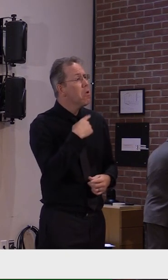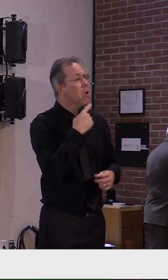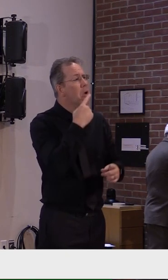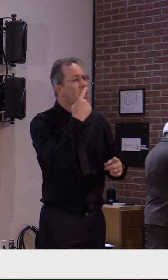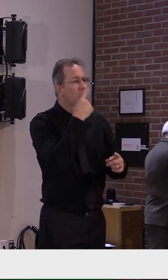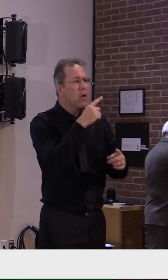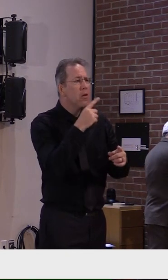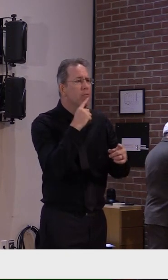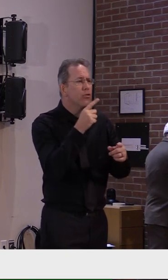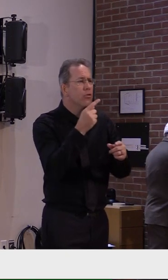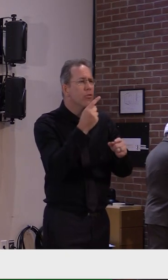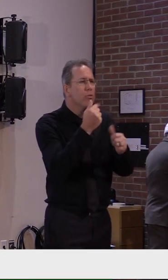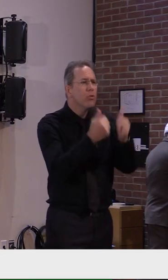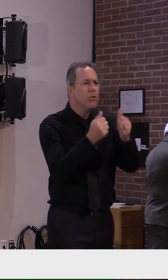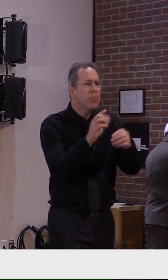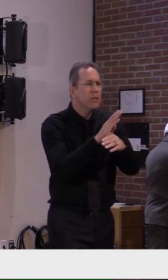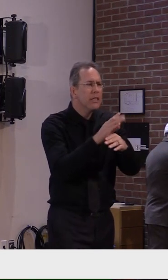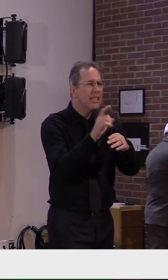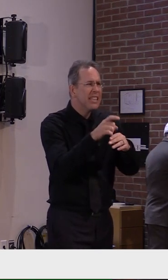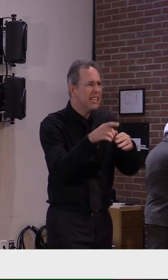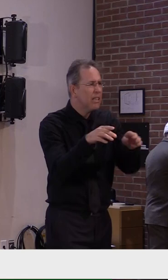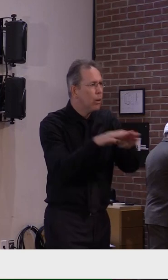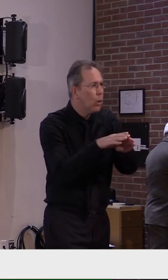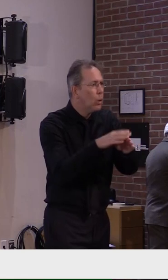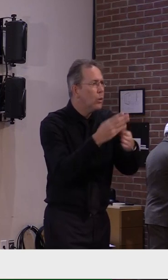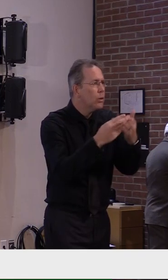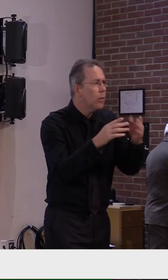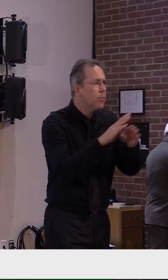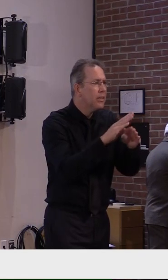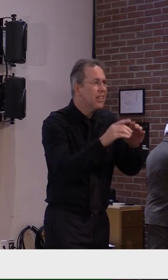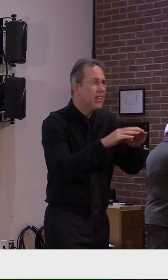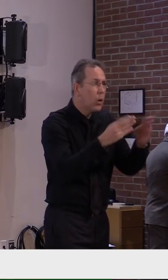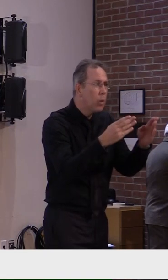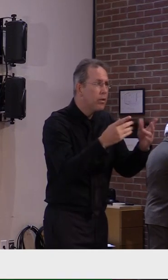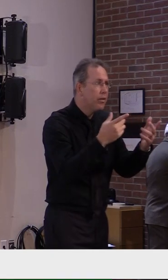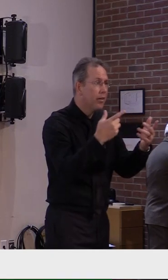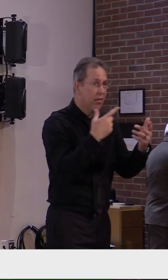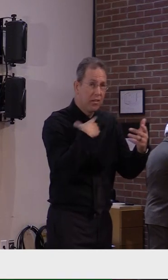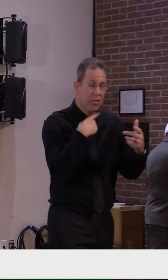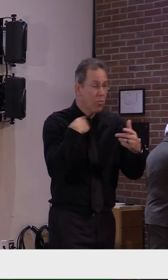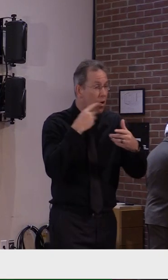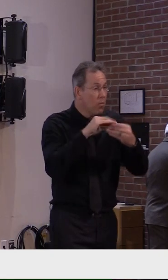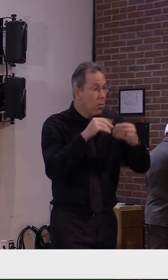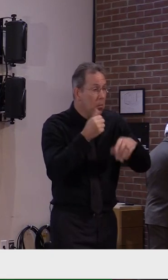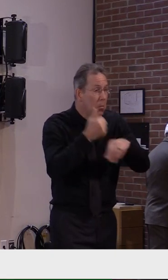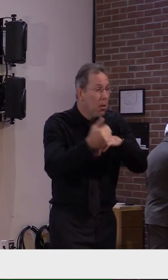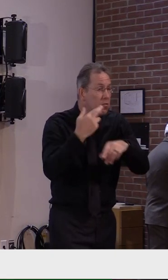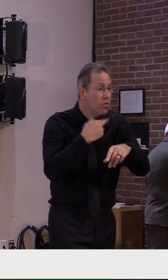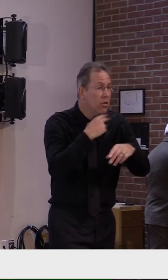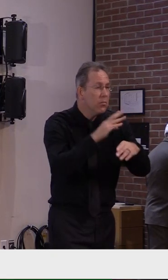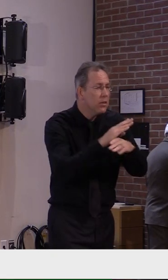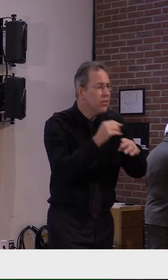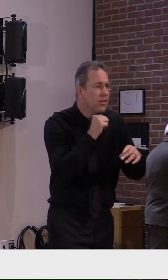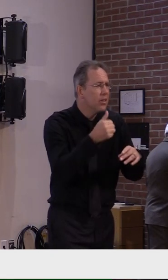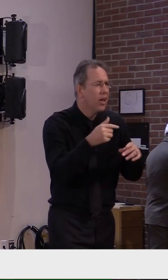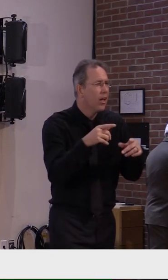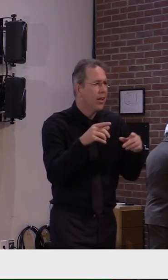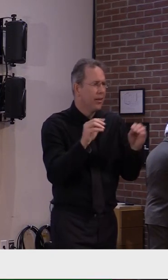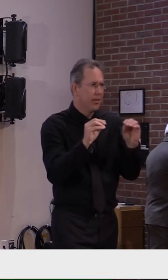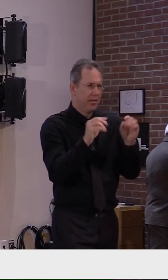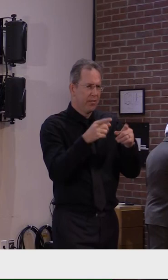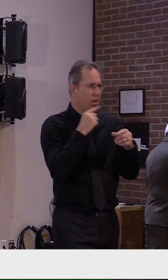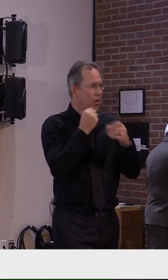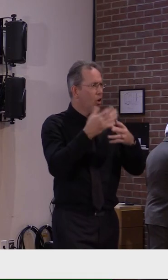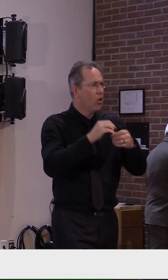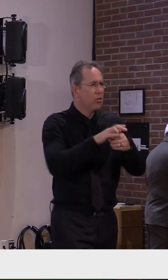nothing is pointing this to the business, the economic center, the restaurants, or anything, the businesses that